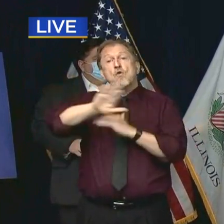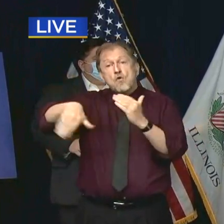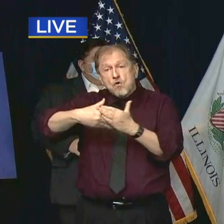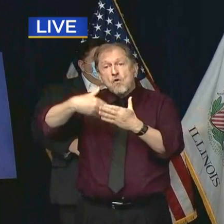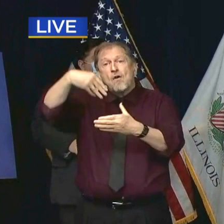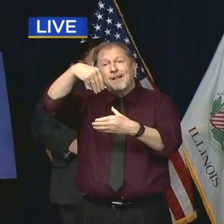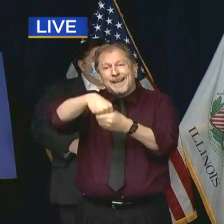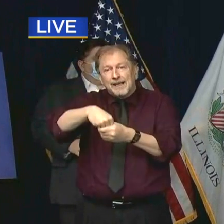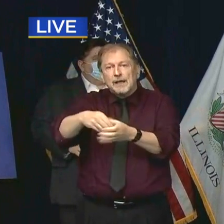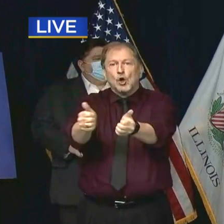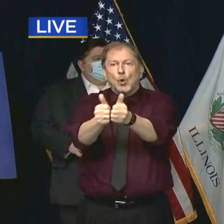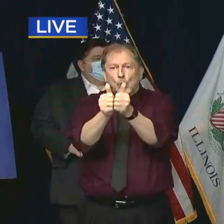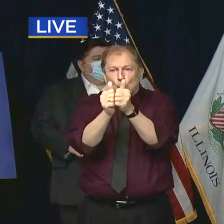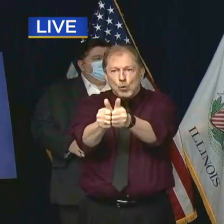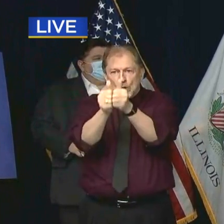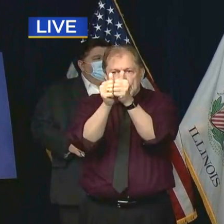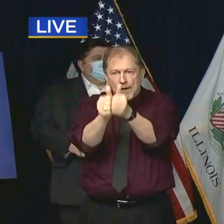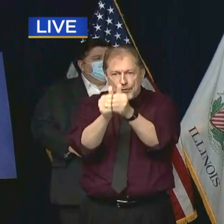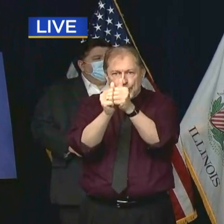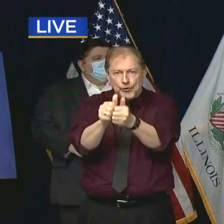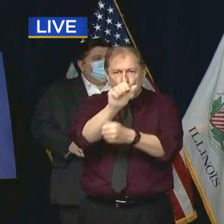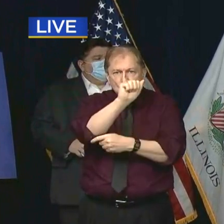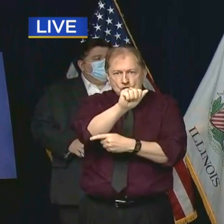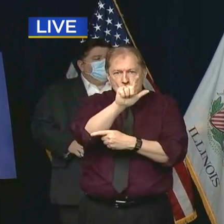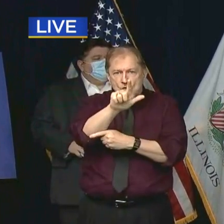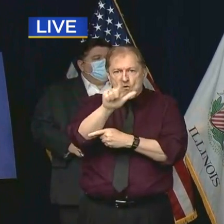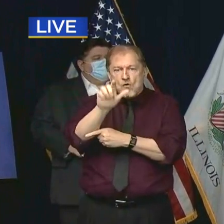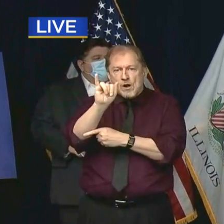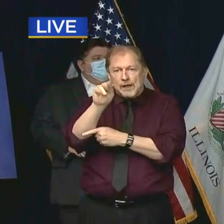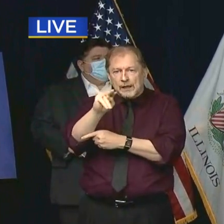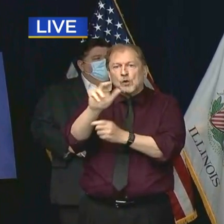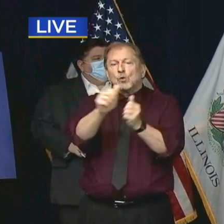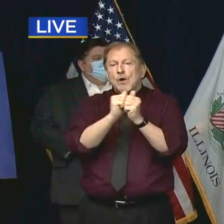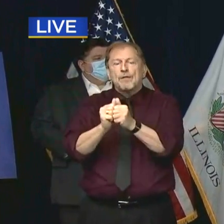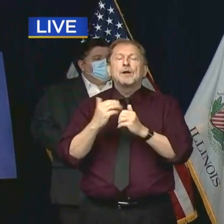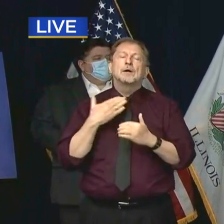together. Please continue to do your part for all of Illinois.